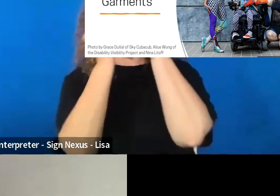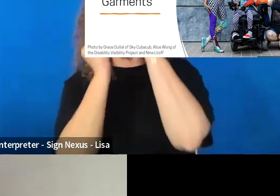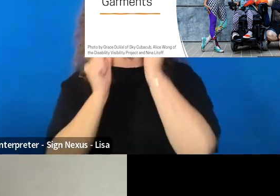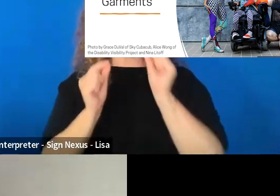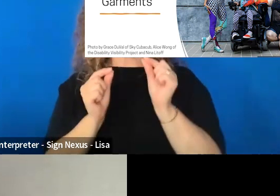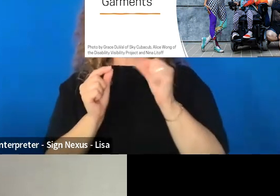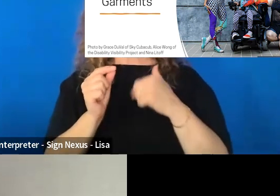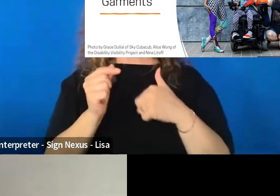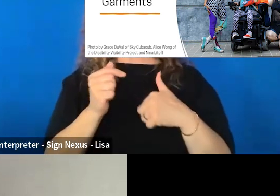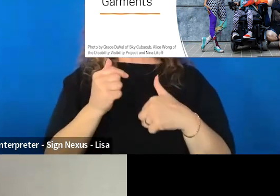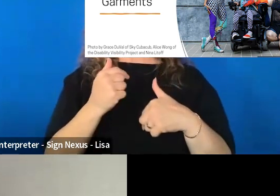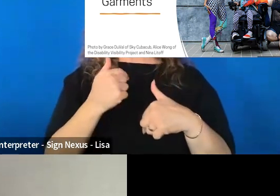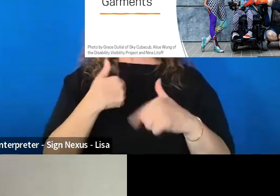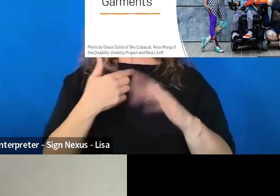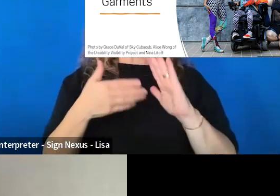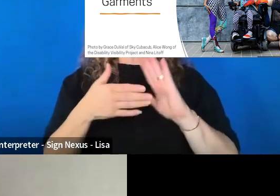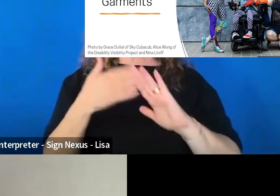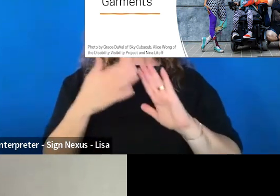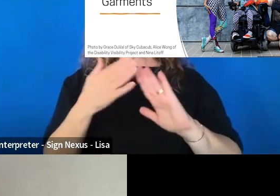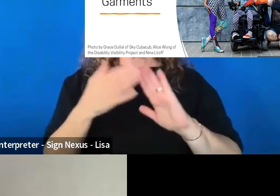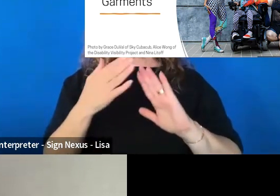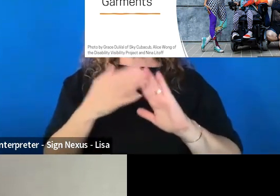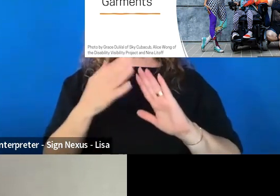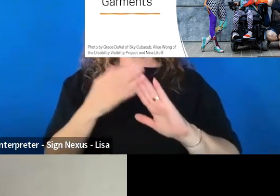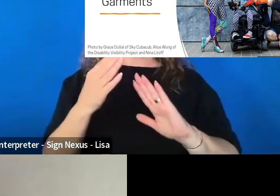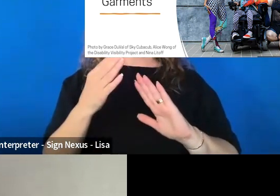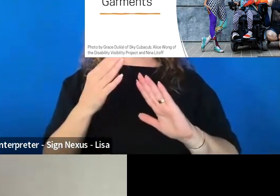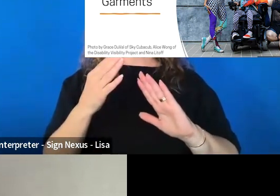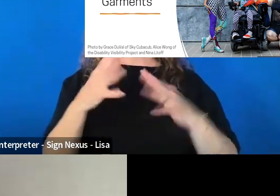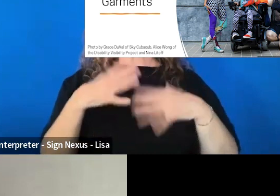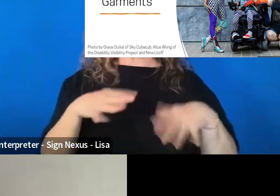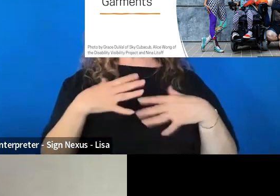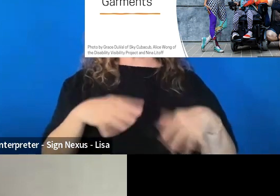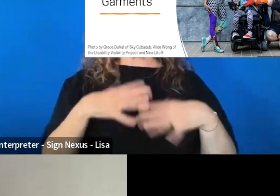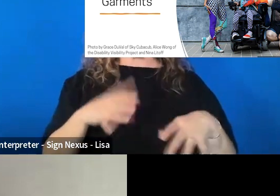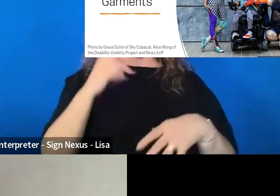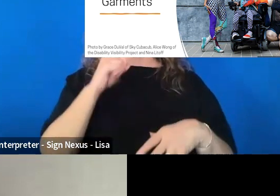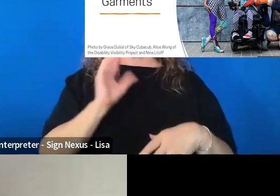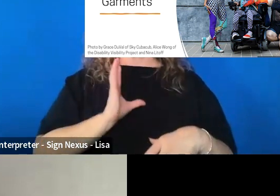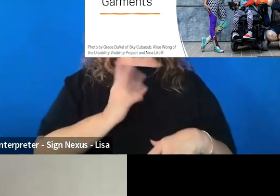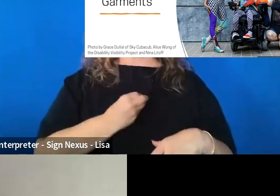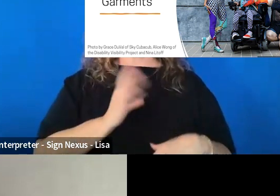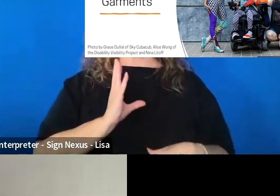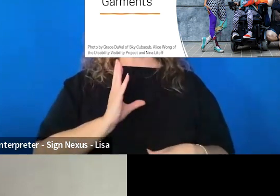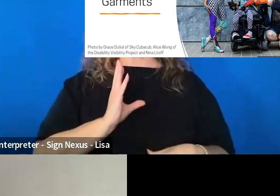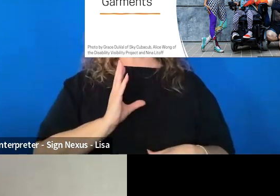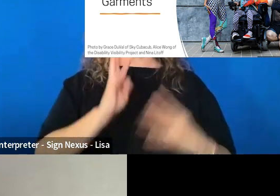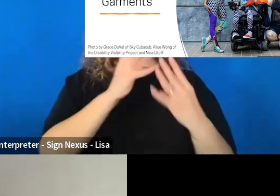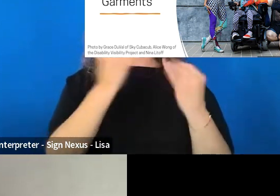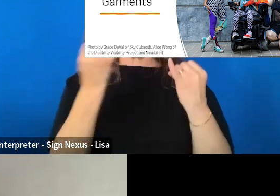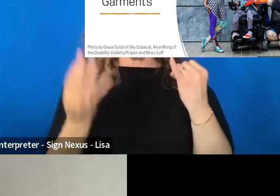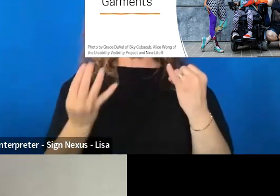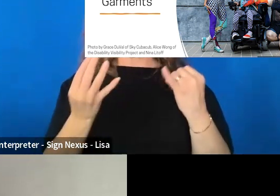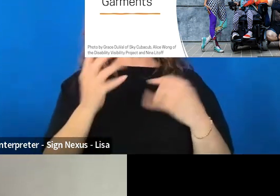run Rebirth Garments, which is a clothing line for queer and trans disabled folks of all sizes and ages.